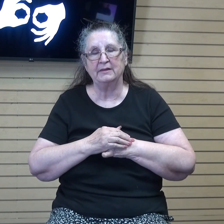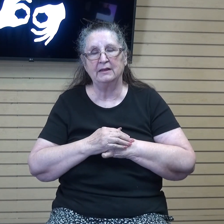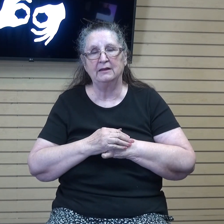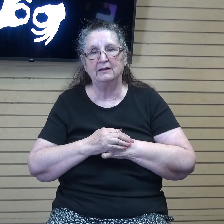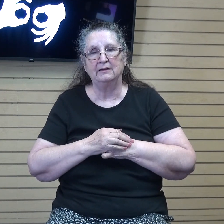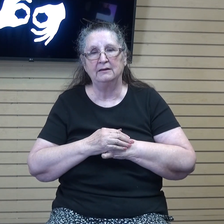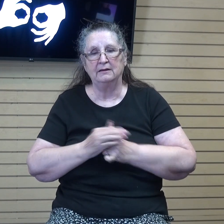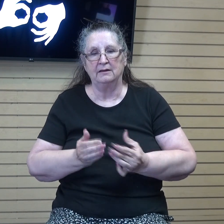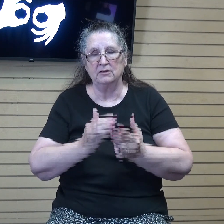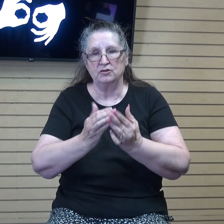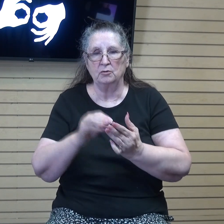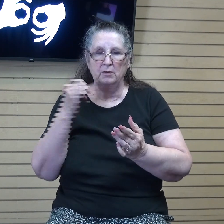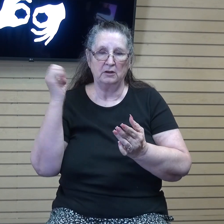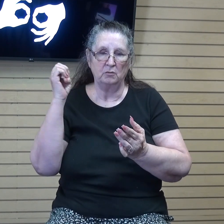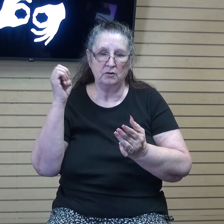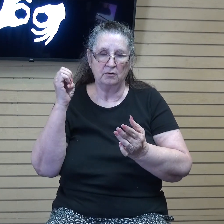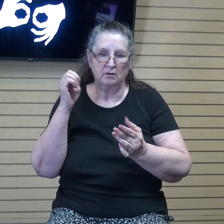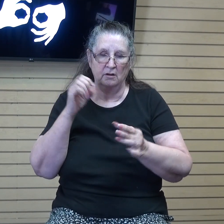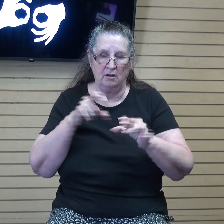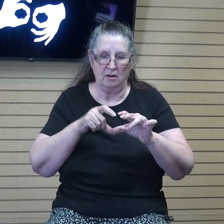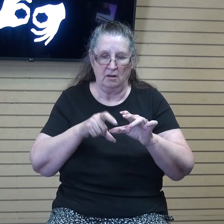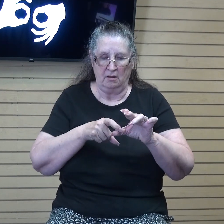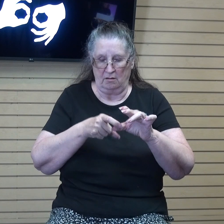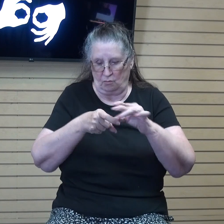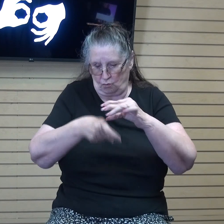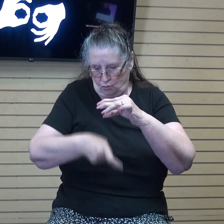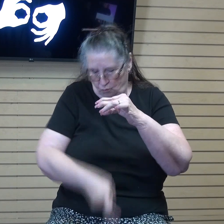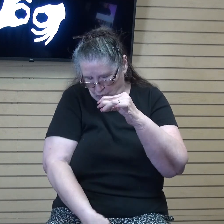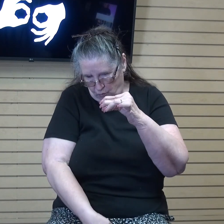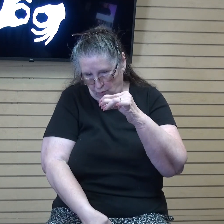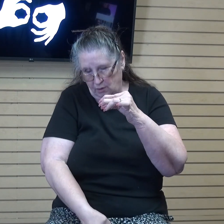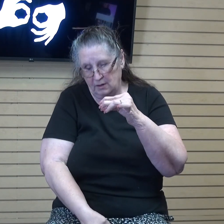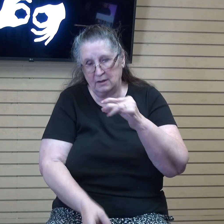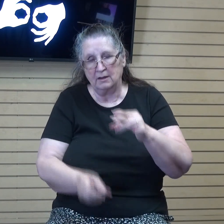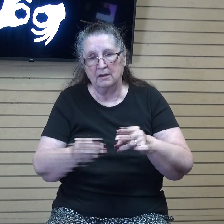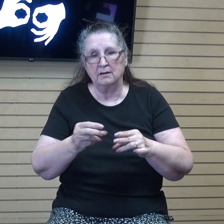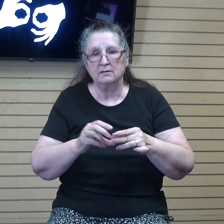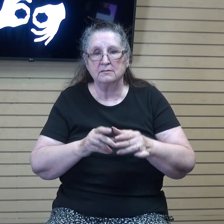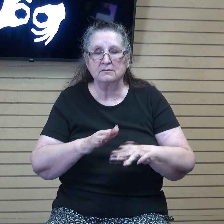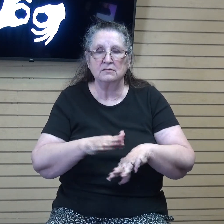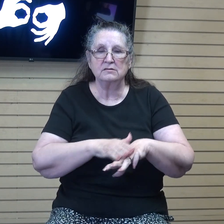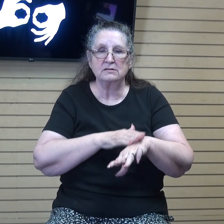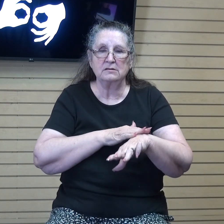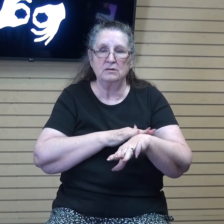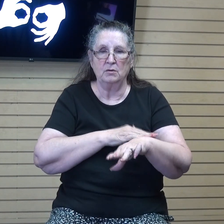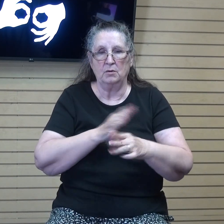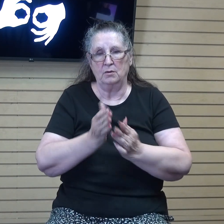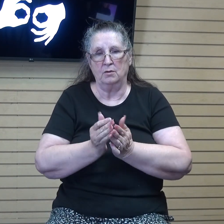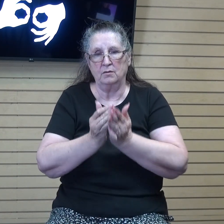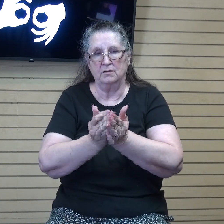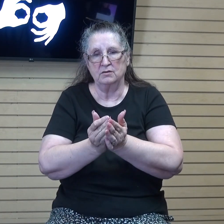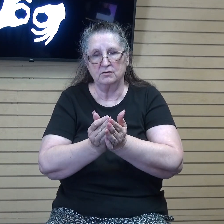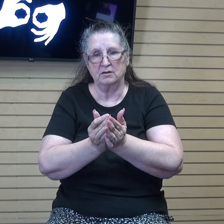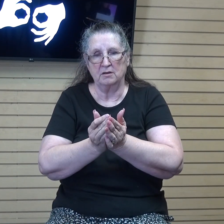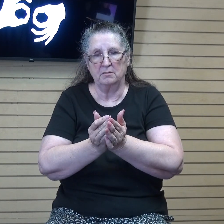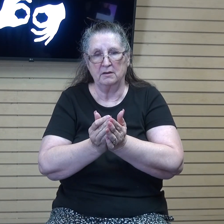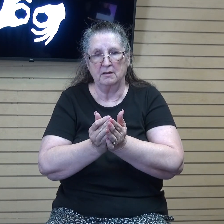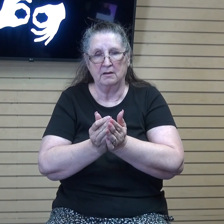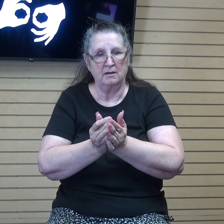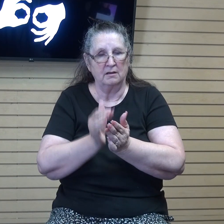in an emergency will drop anchor to reduce the speed of the ship as quickly as possible to help prevent any forthcoming